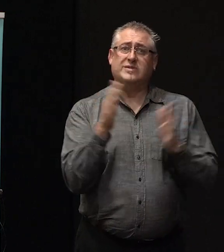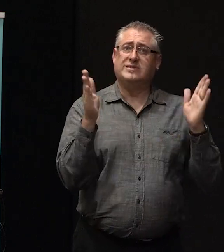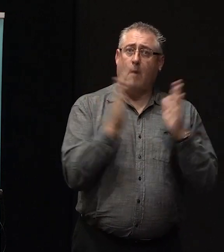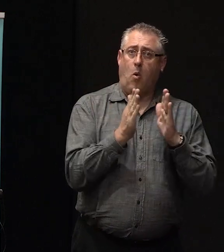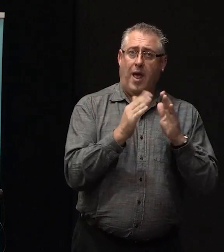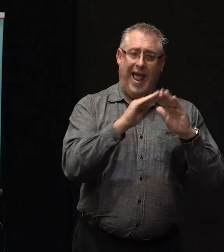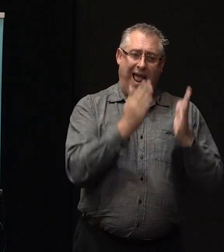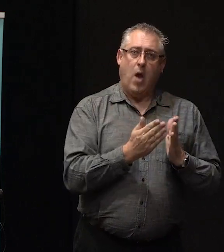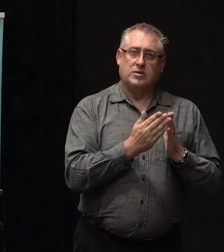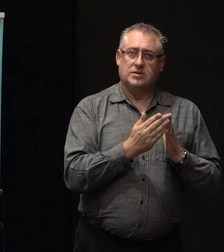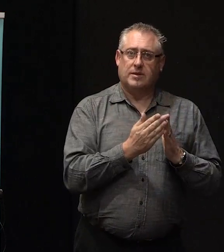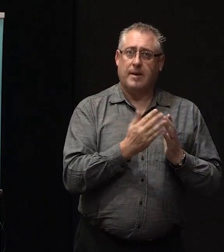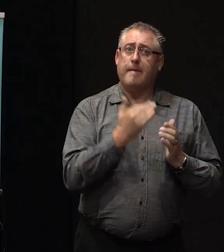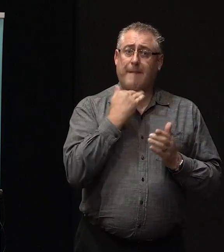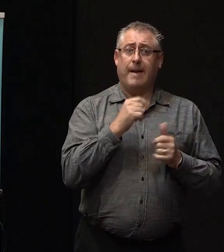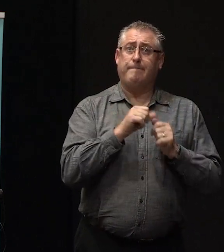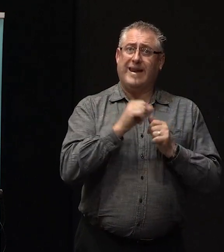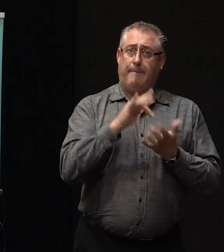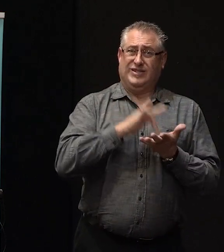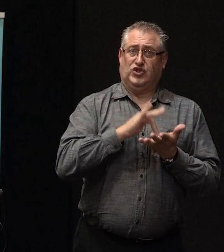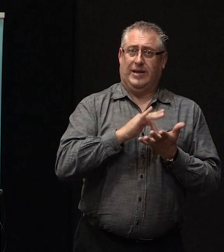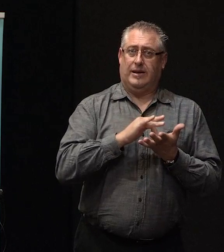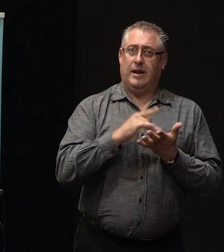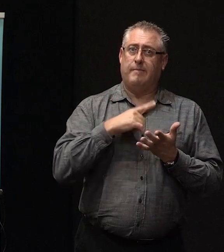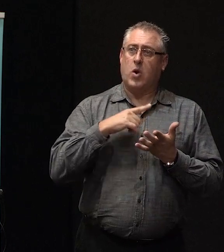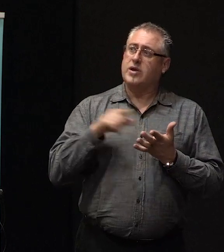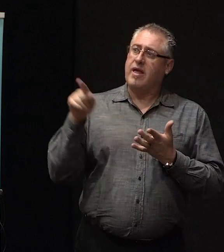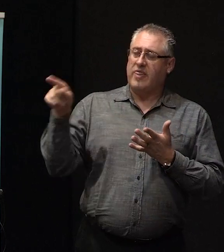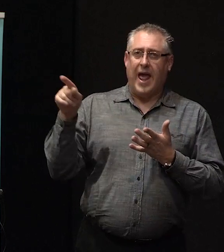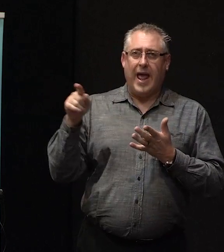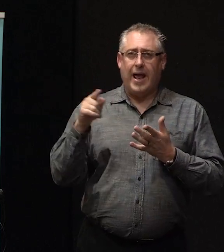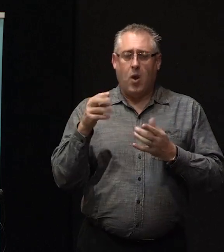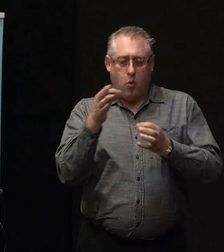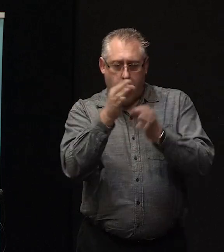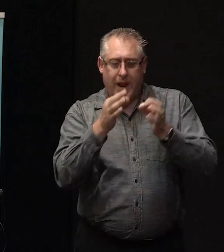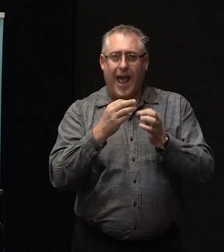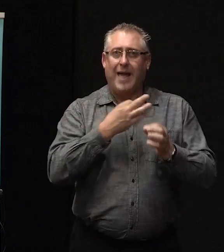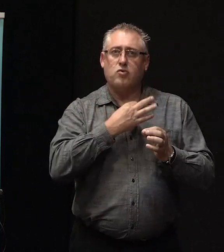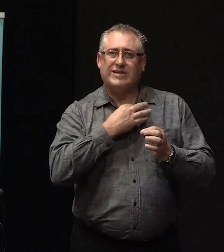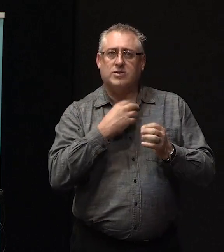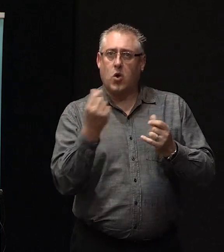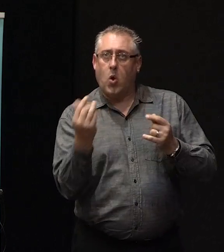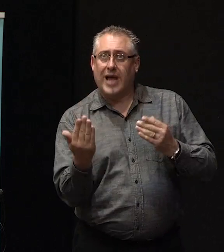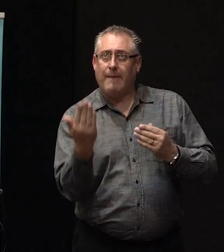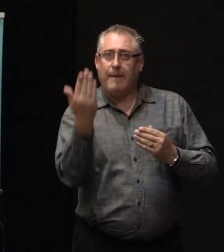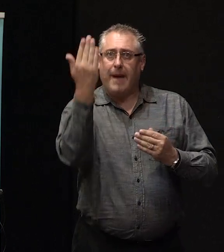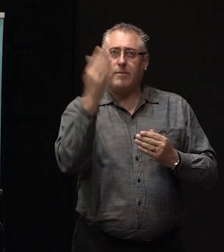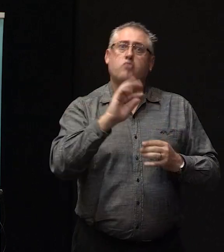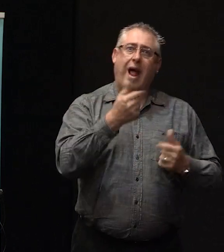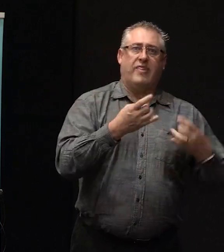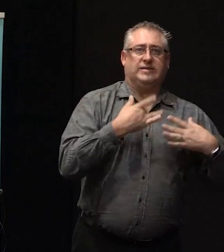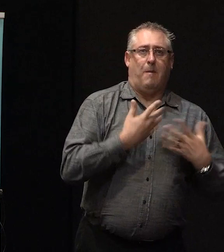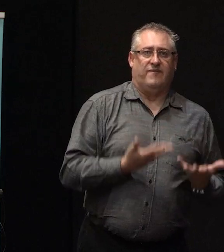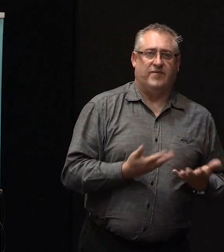it's a much better position to be in because they take any sort of cost escalation risks on themselves rather than you doing it.